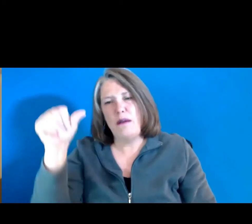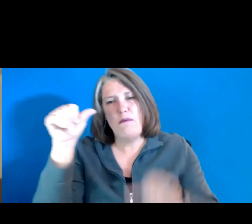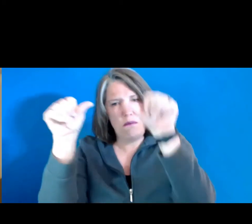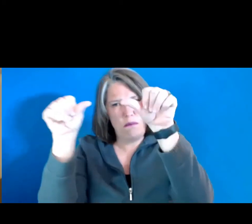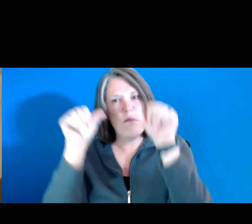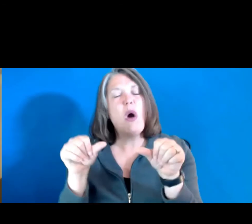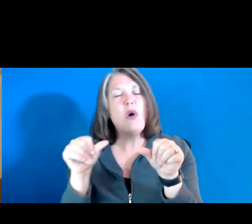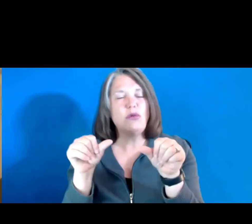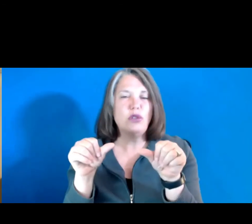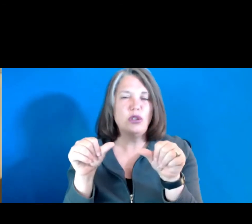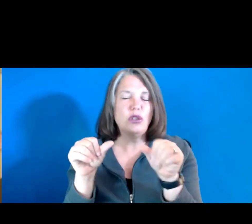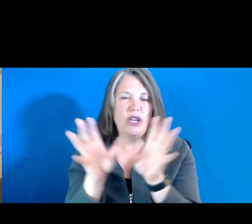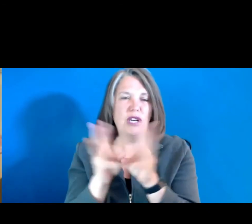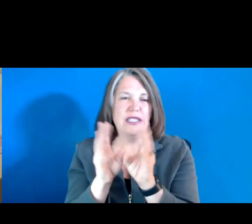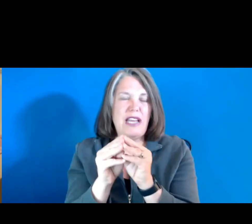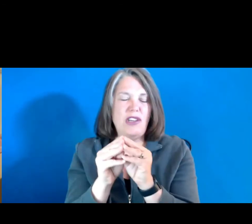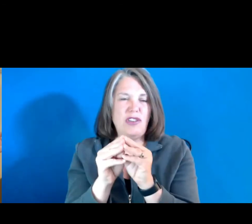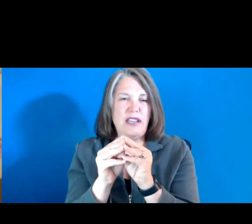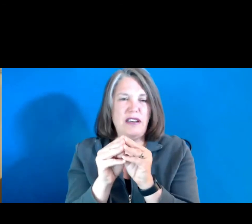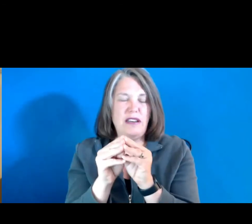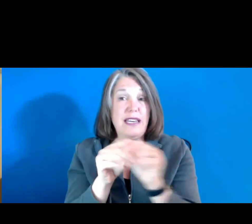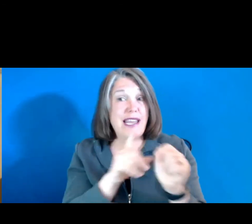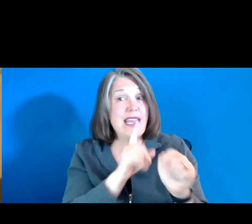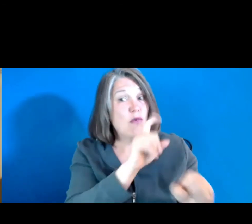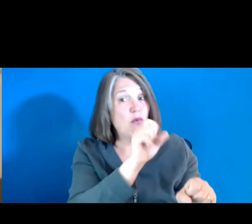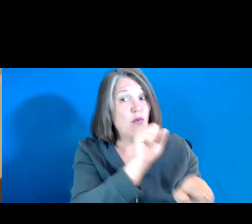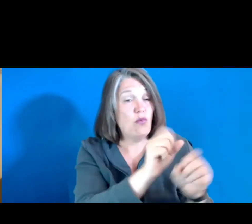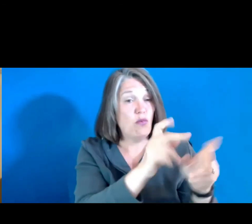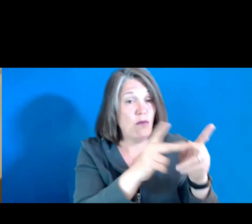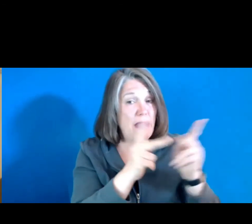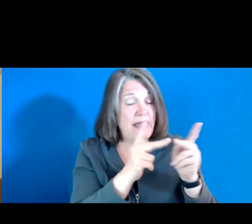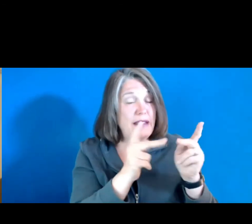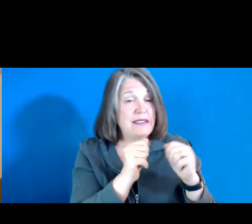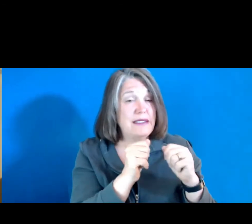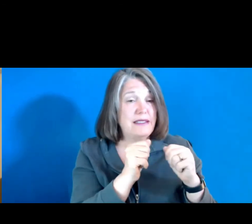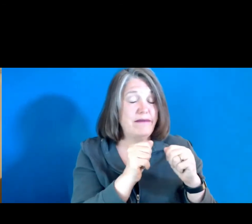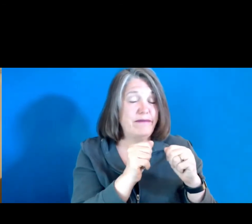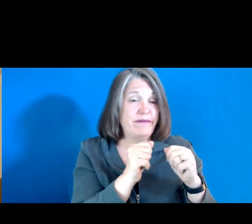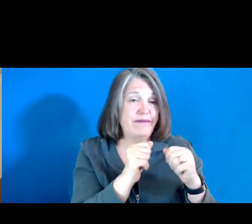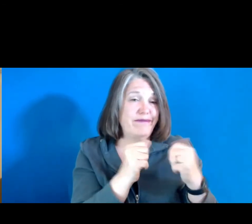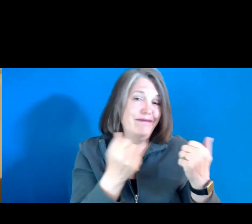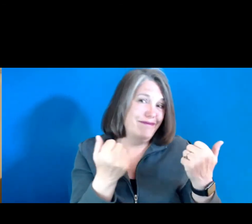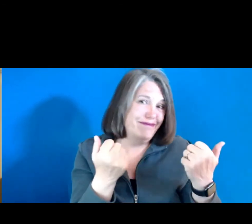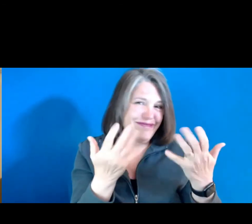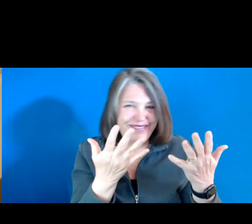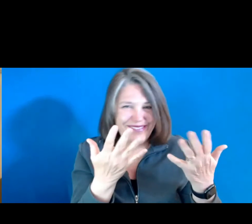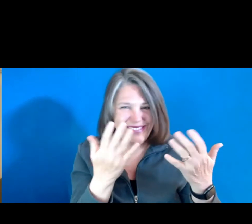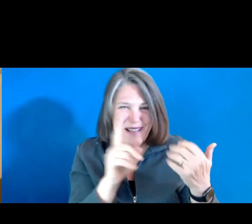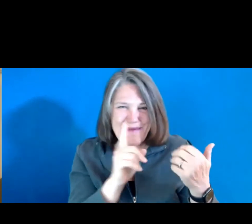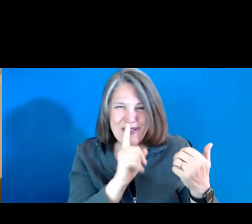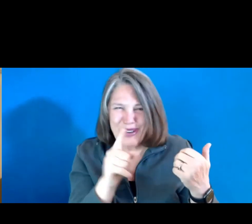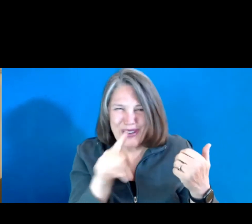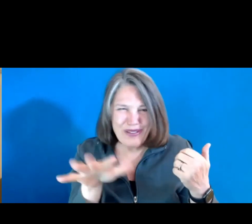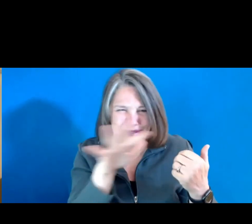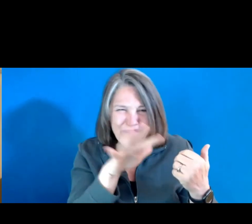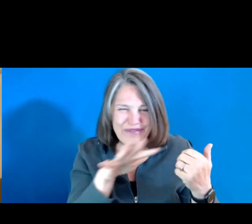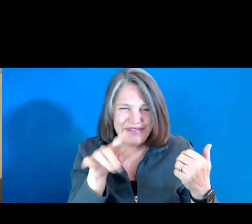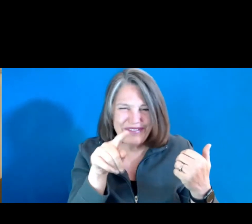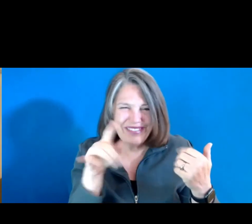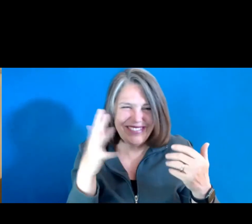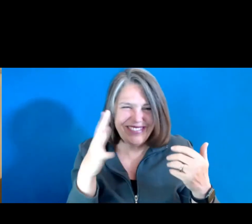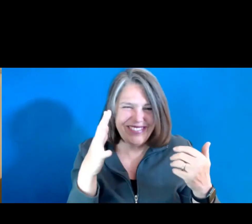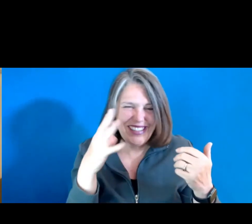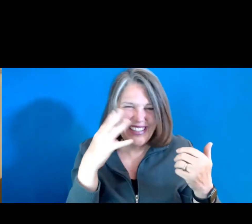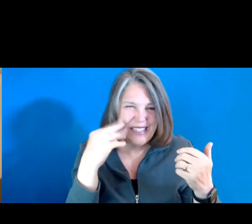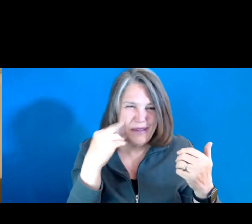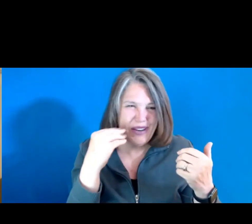essentially, in a place-based meeting, with many of you, I'm sure, have been to our, or